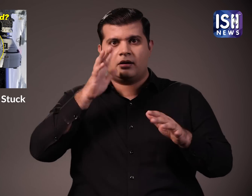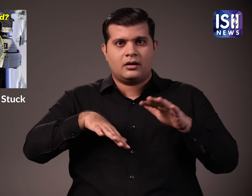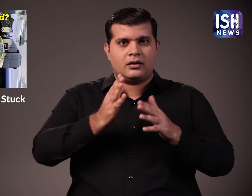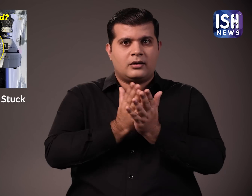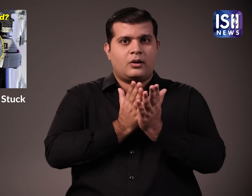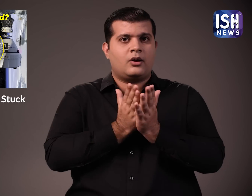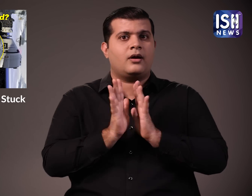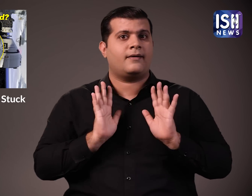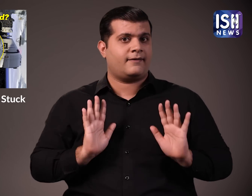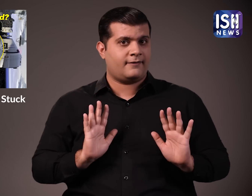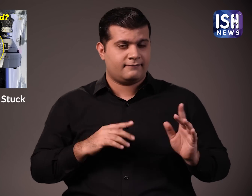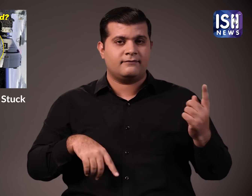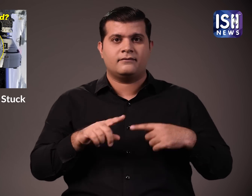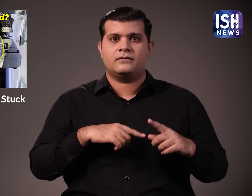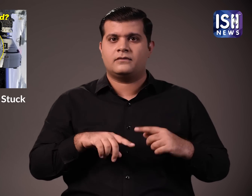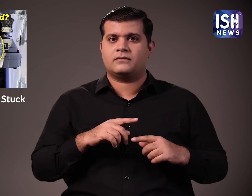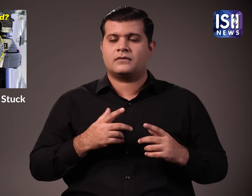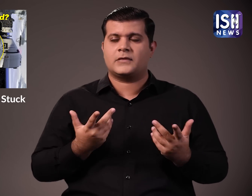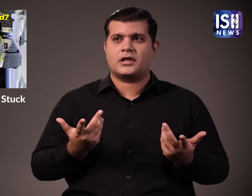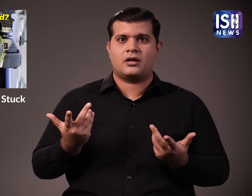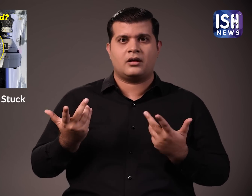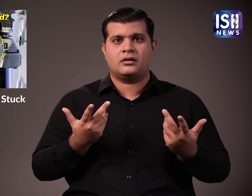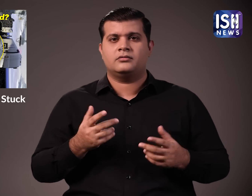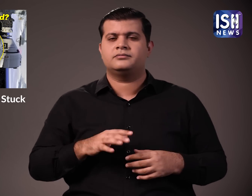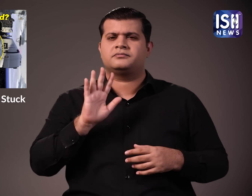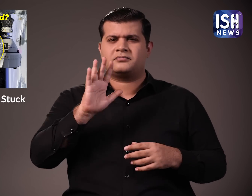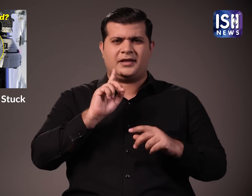are jointly working to find out ways to bring the astronauts back.